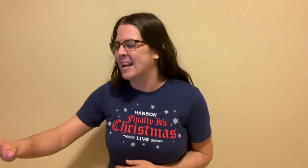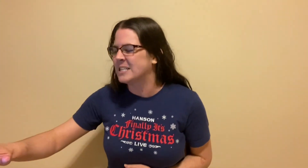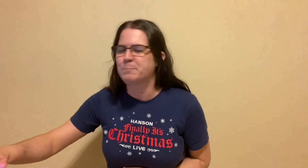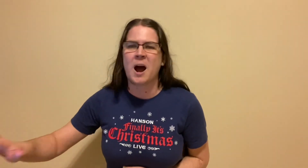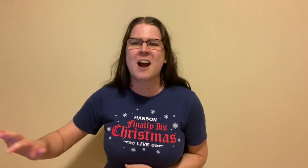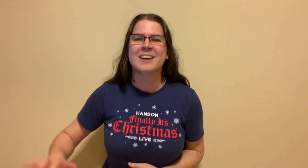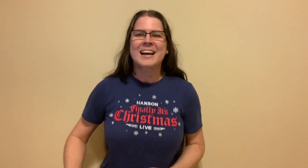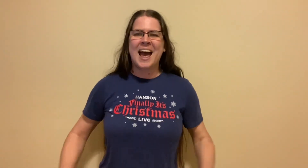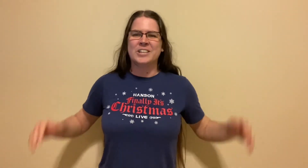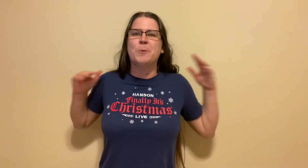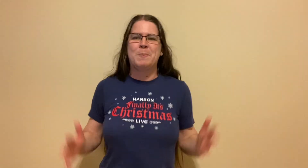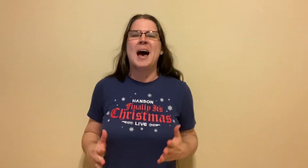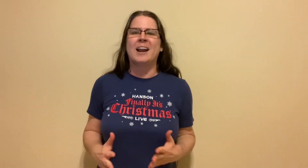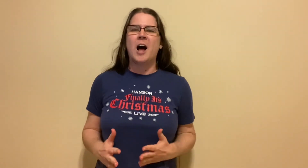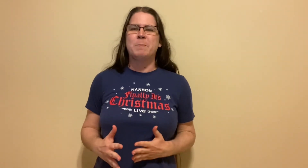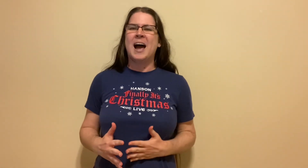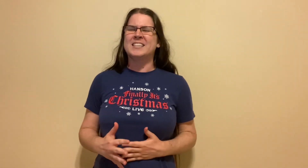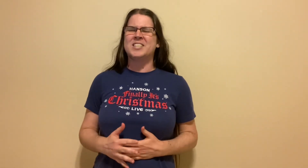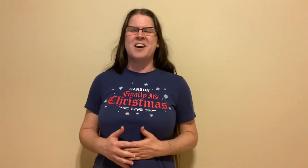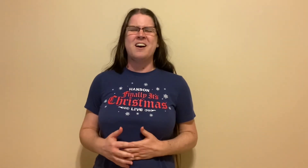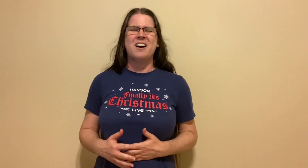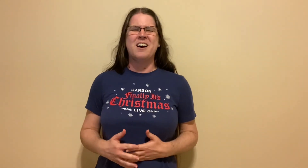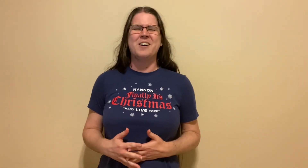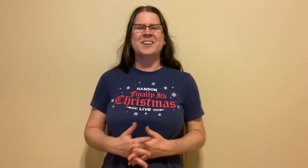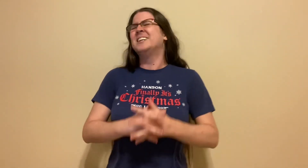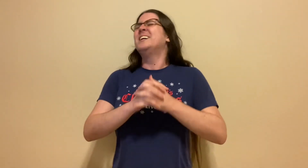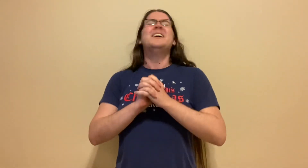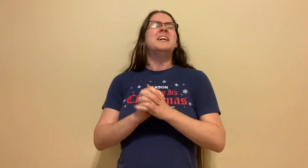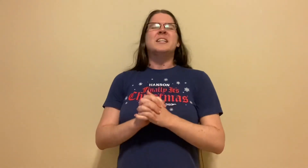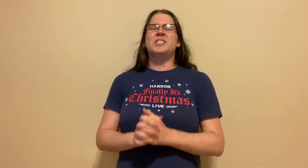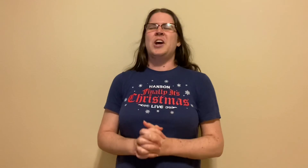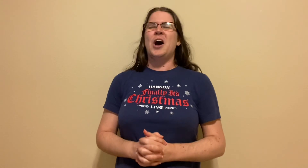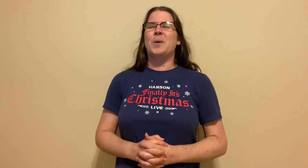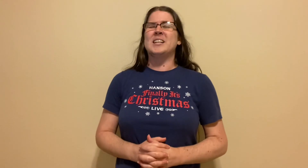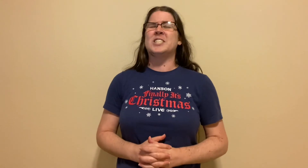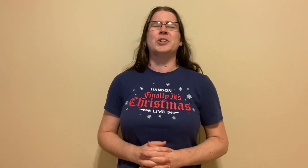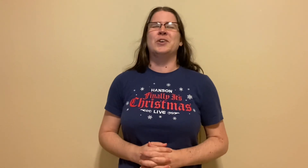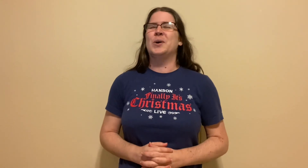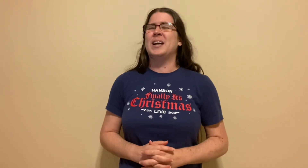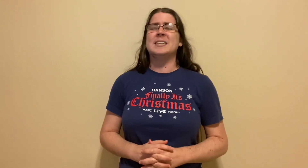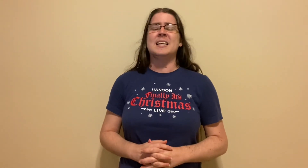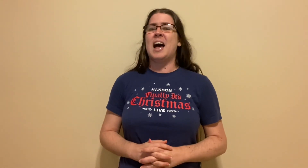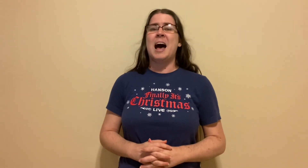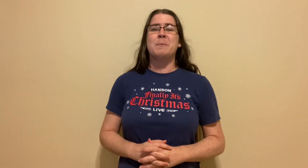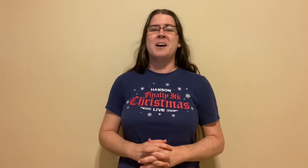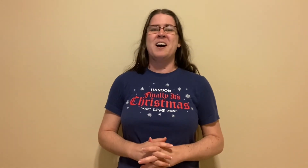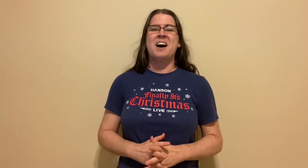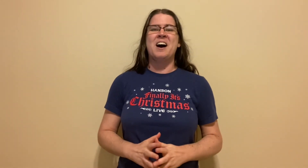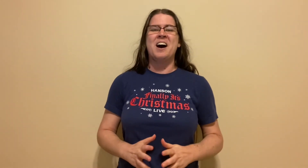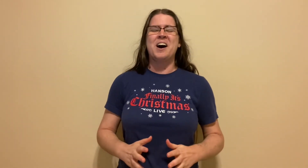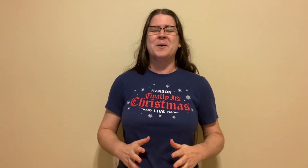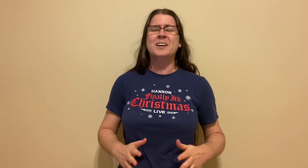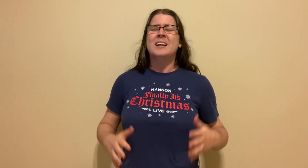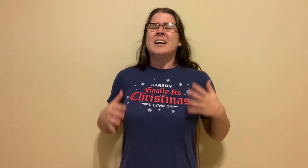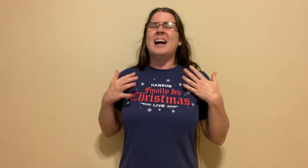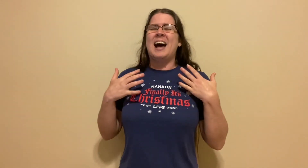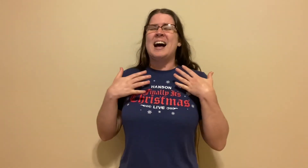his bark And you've found all mine to do what's truly taboo And